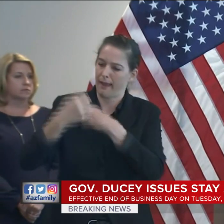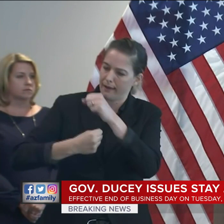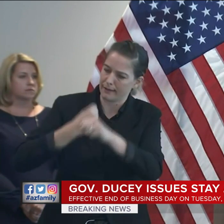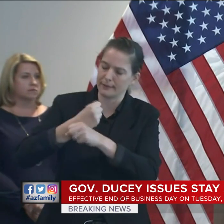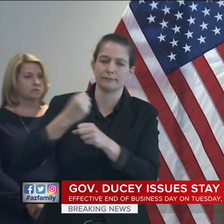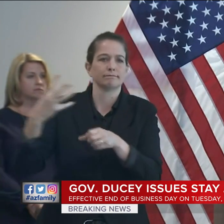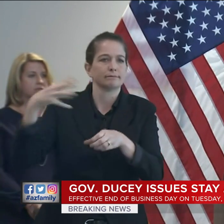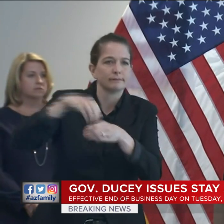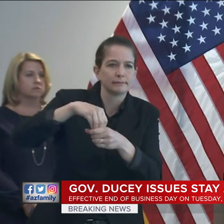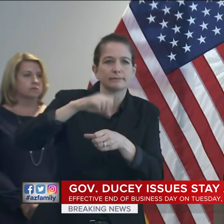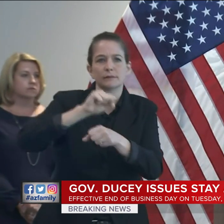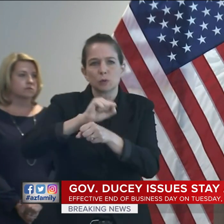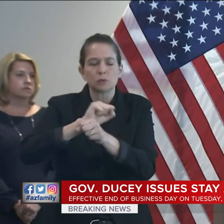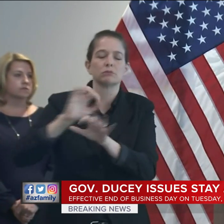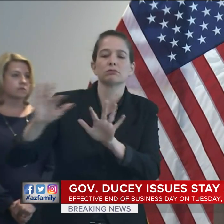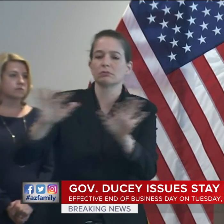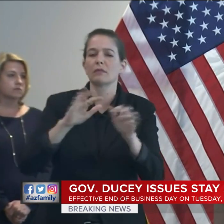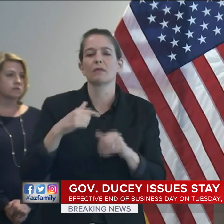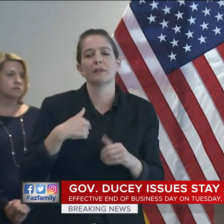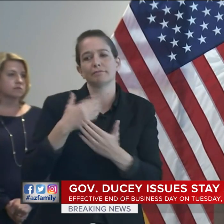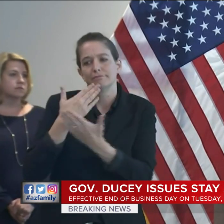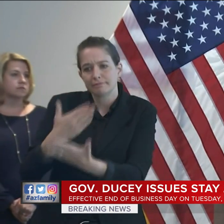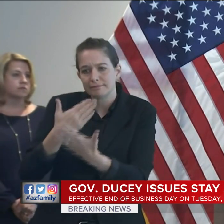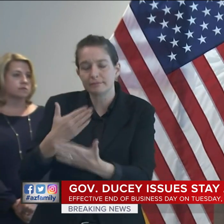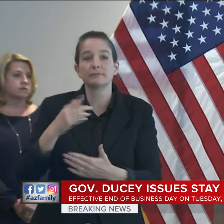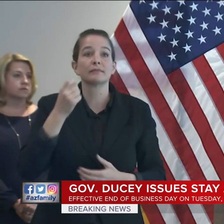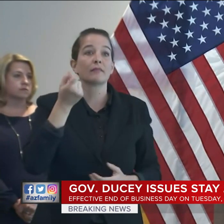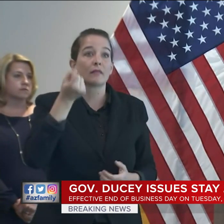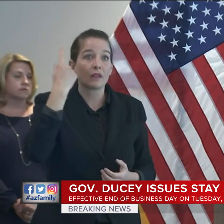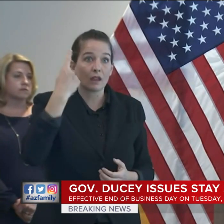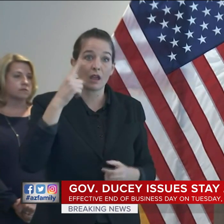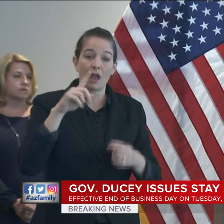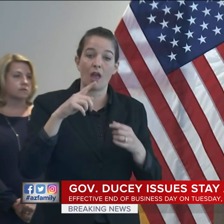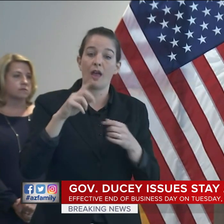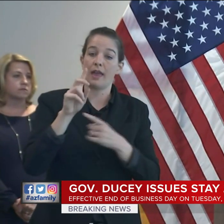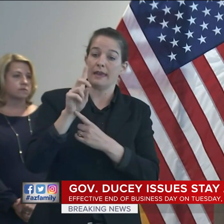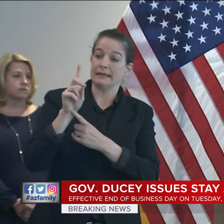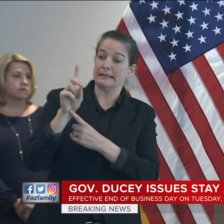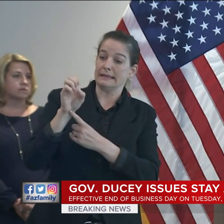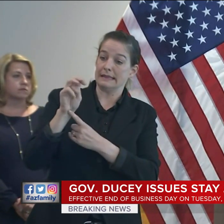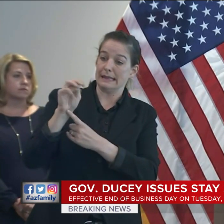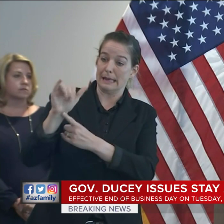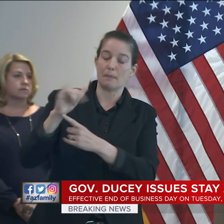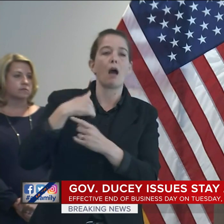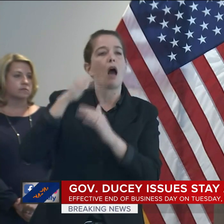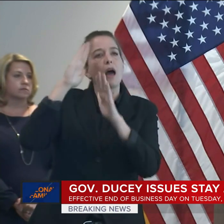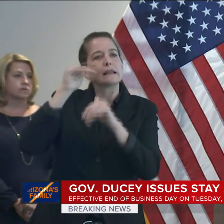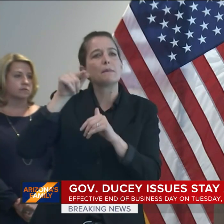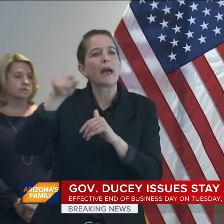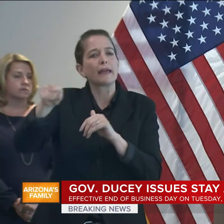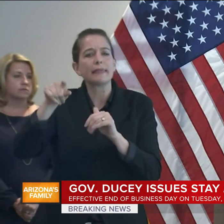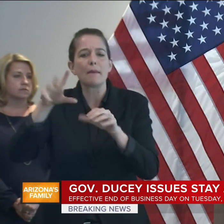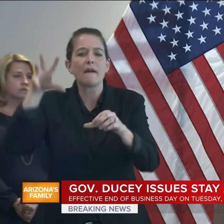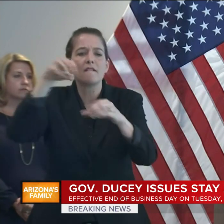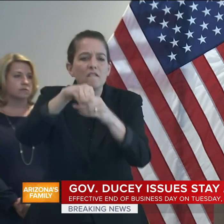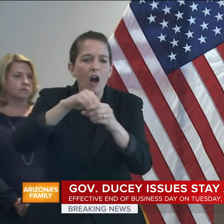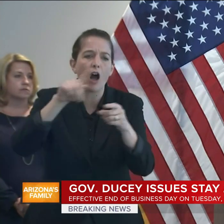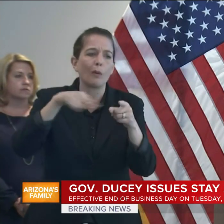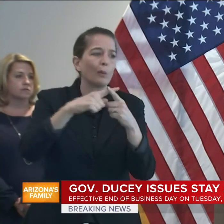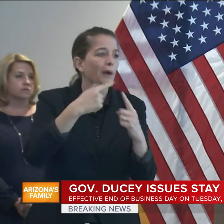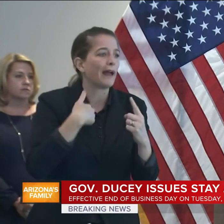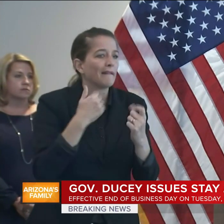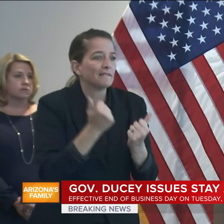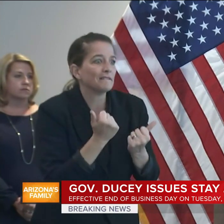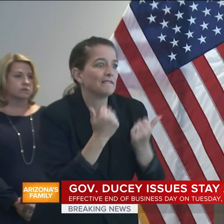DEMA to serve in a support role. When there's a wildfire, the director of fire and forestry takes the lead,